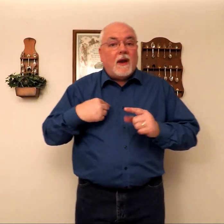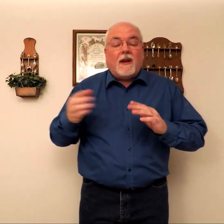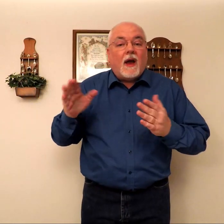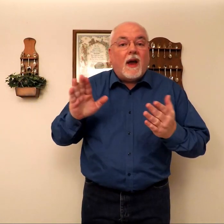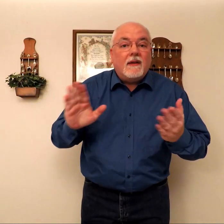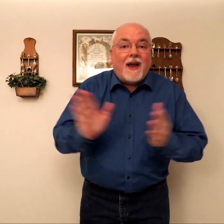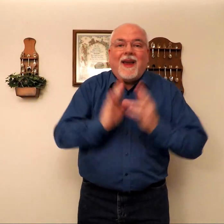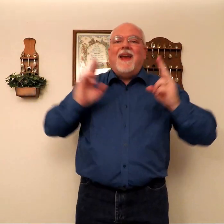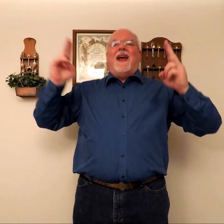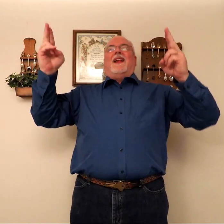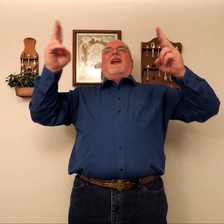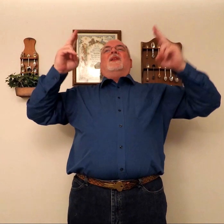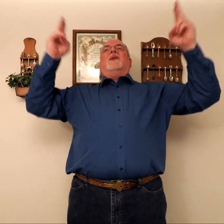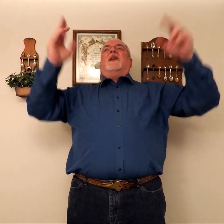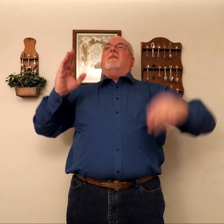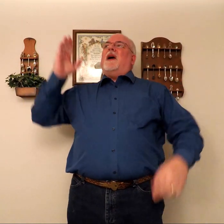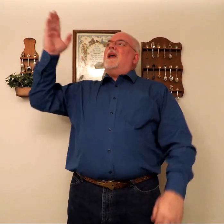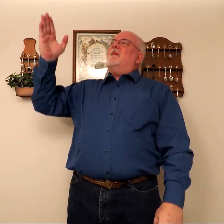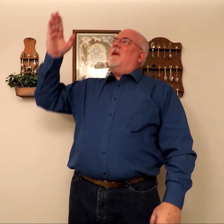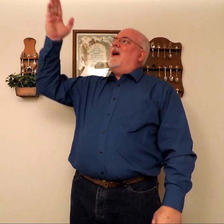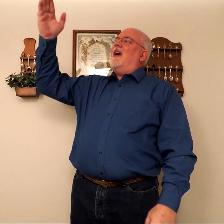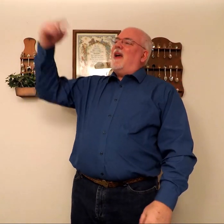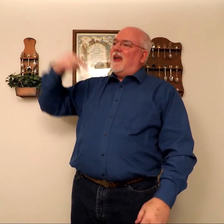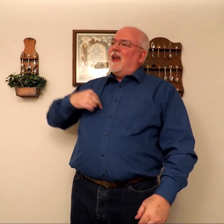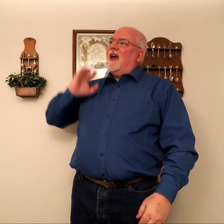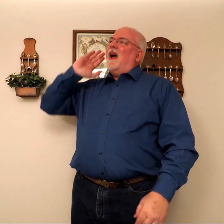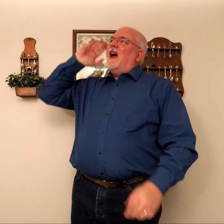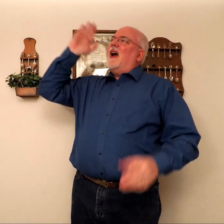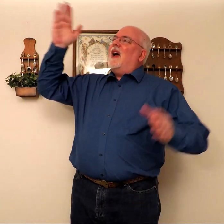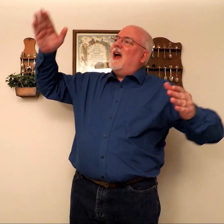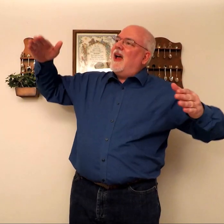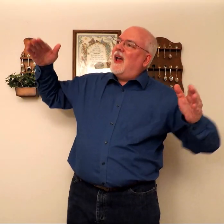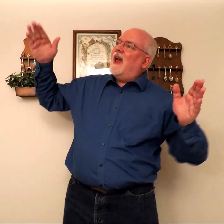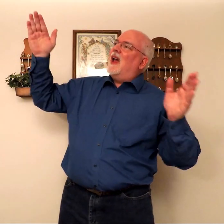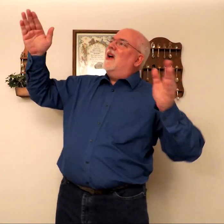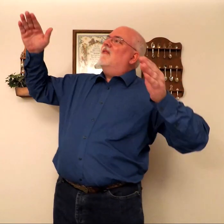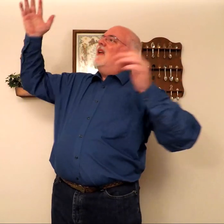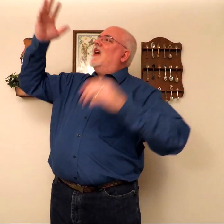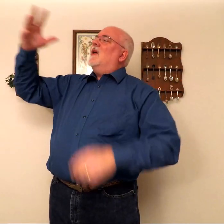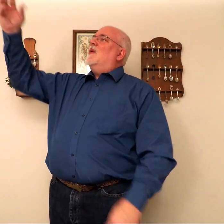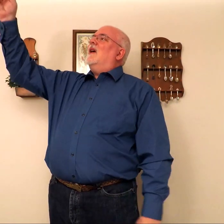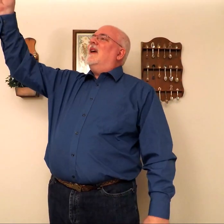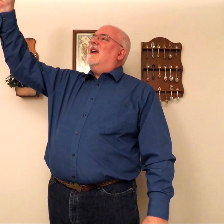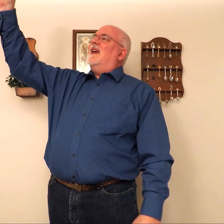I die, hallelujah, by and by, I'll fly away.